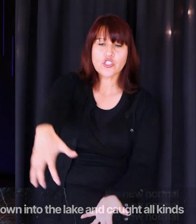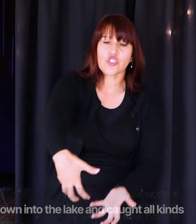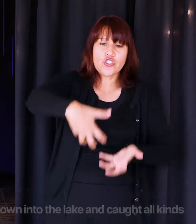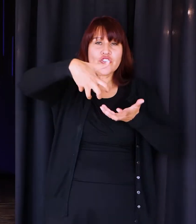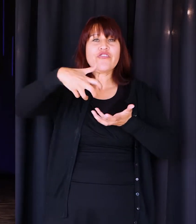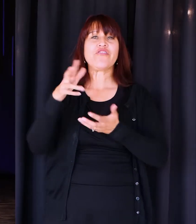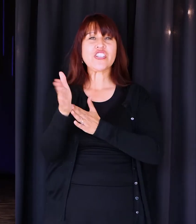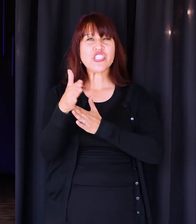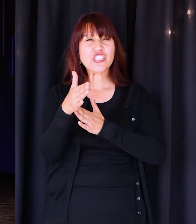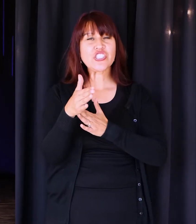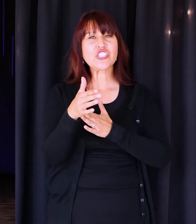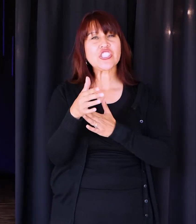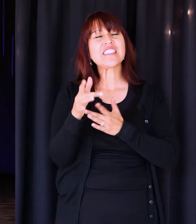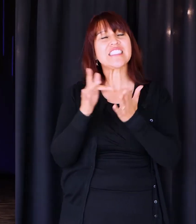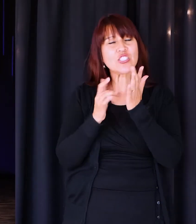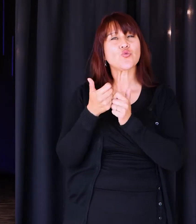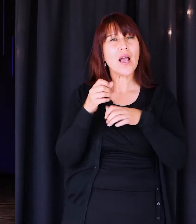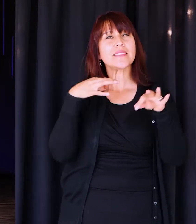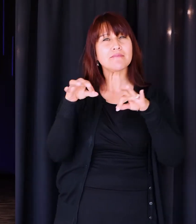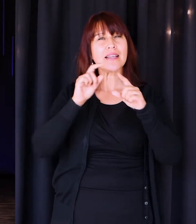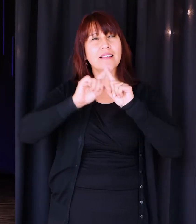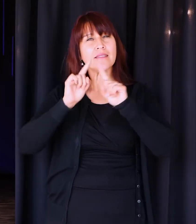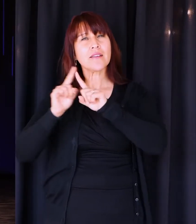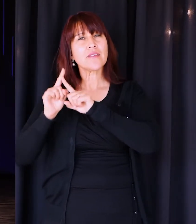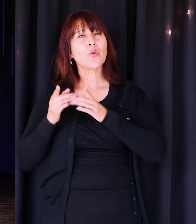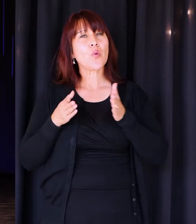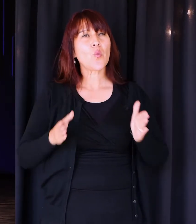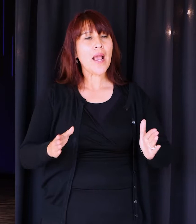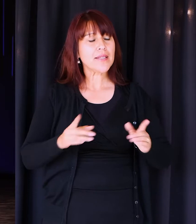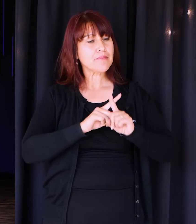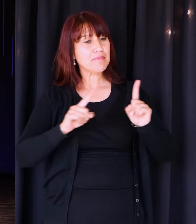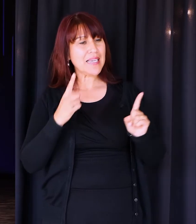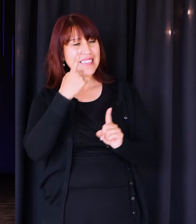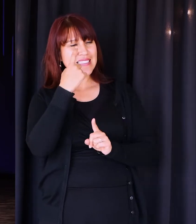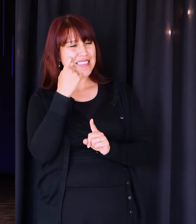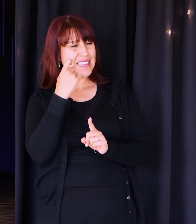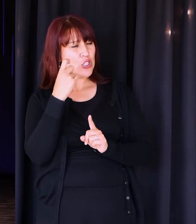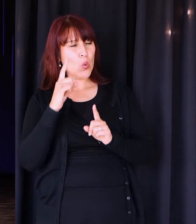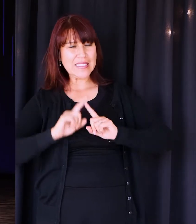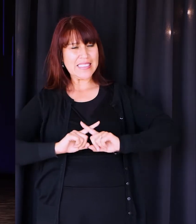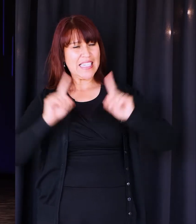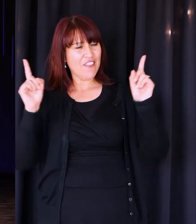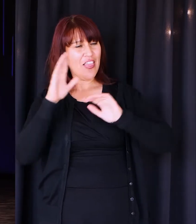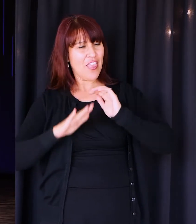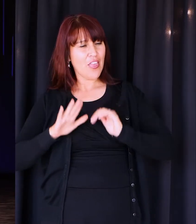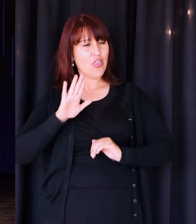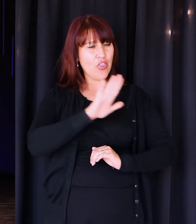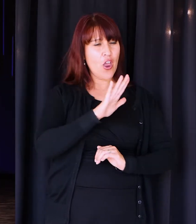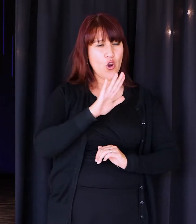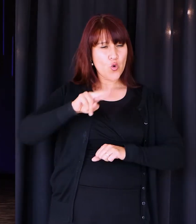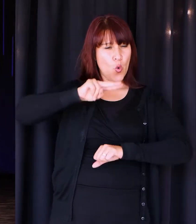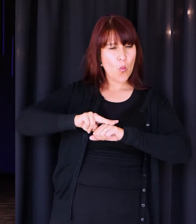Over and over and over, Jesus is trying to explain his kingdom, but because it's so different than the normal,